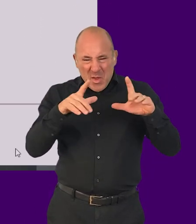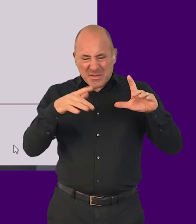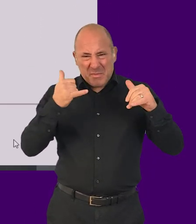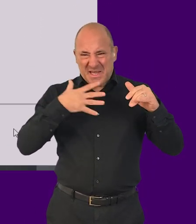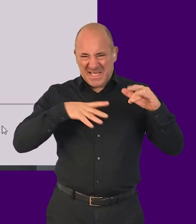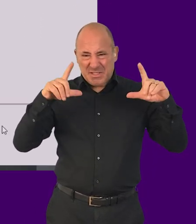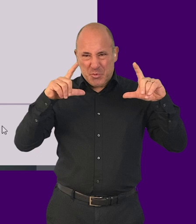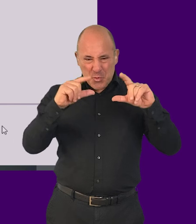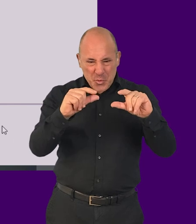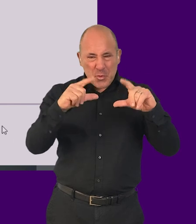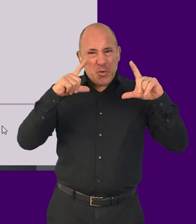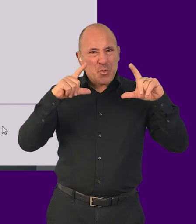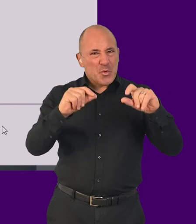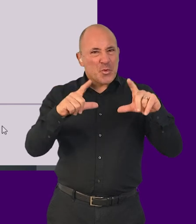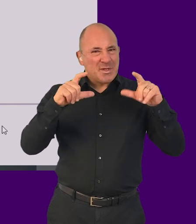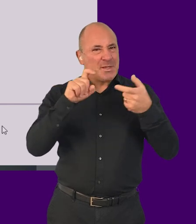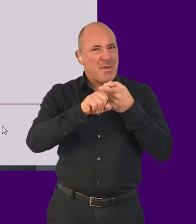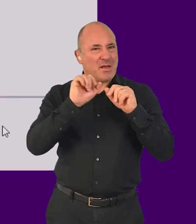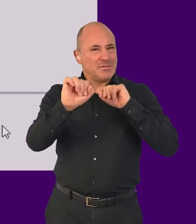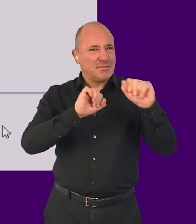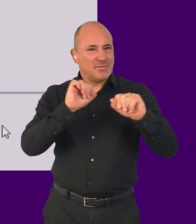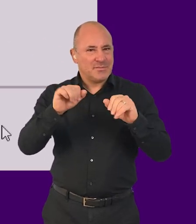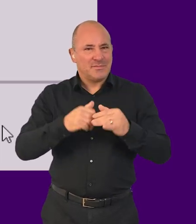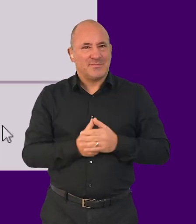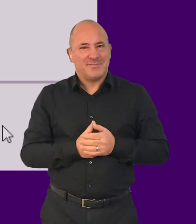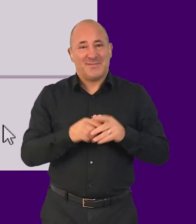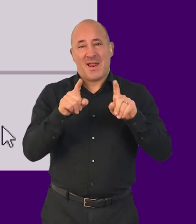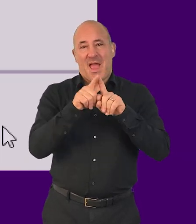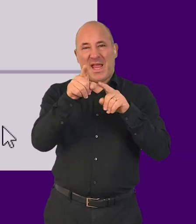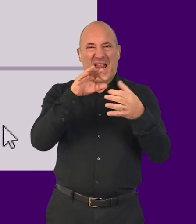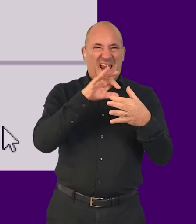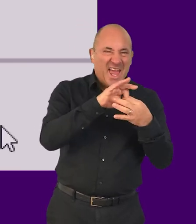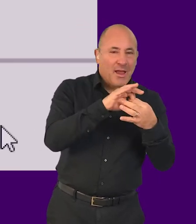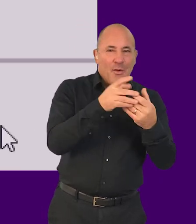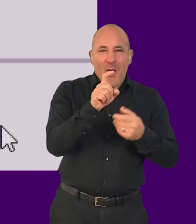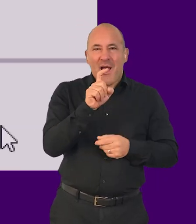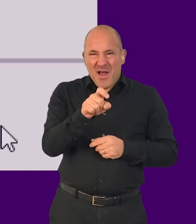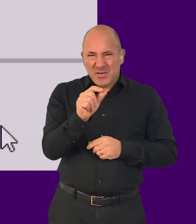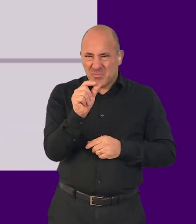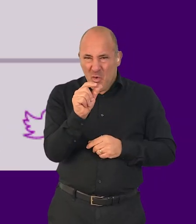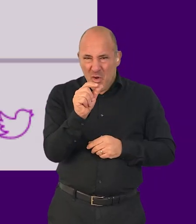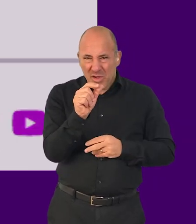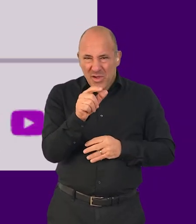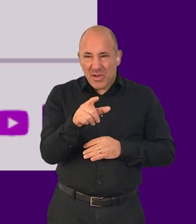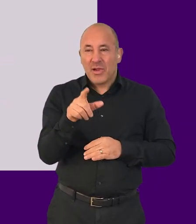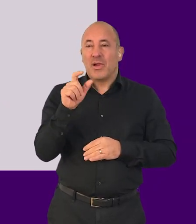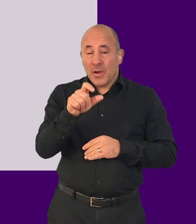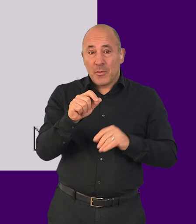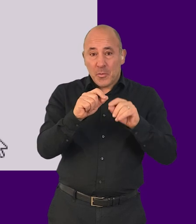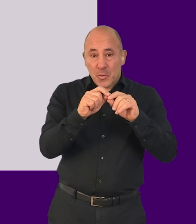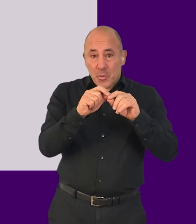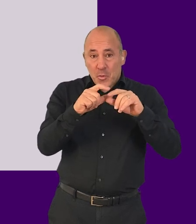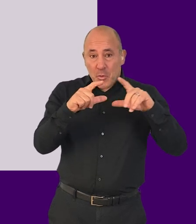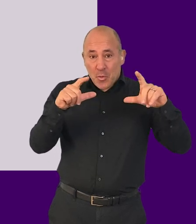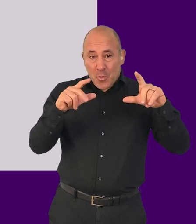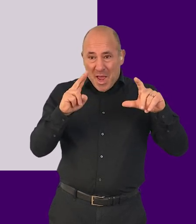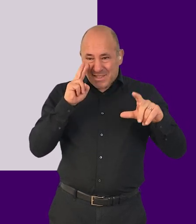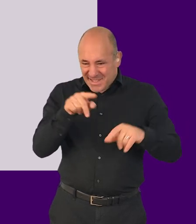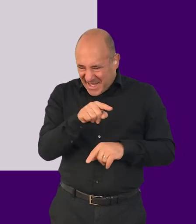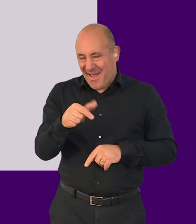levels of magnification. For example, if links and buttons are small, magnification can be increased to enable people to